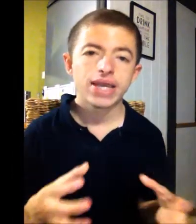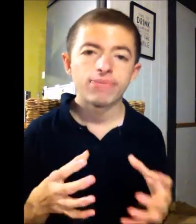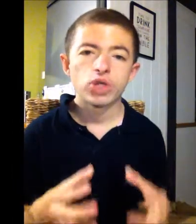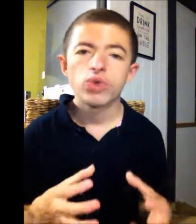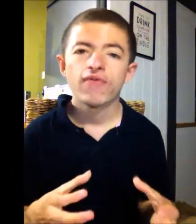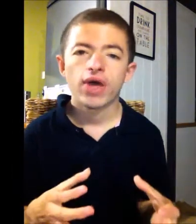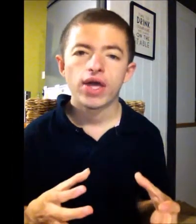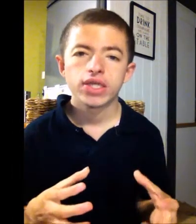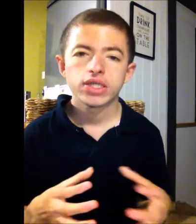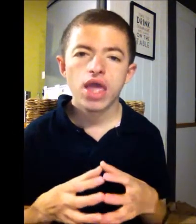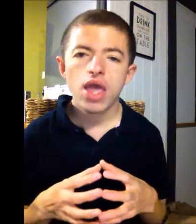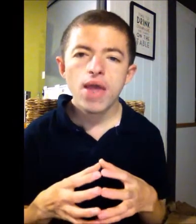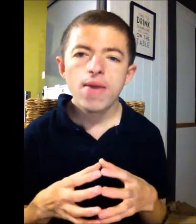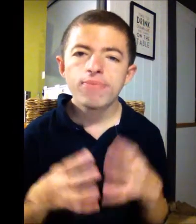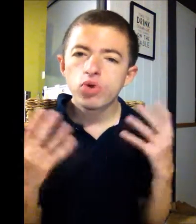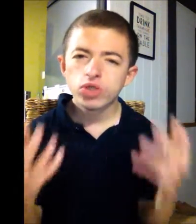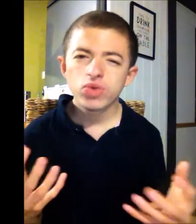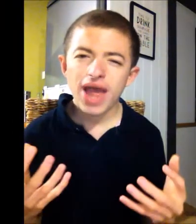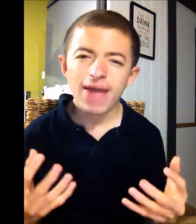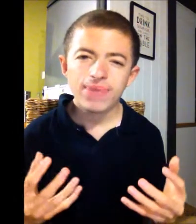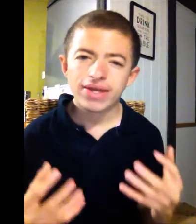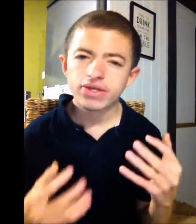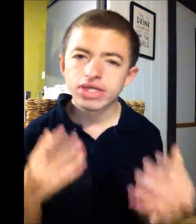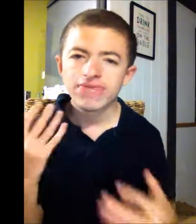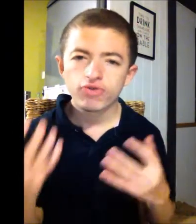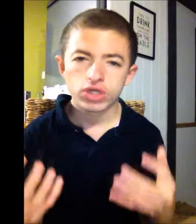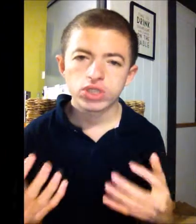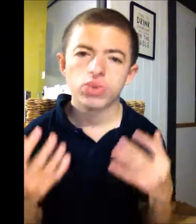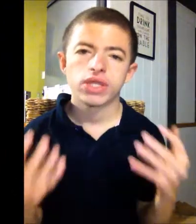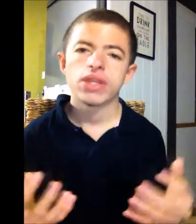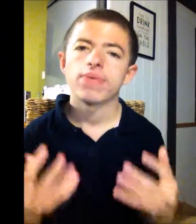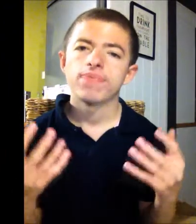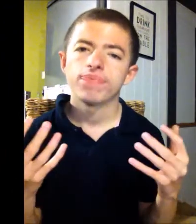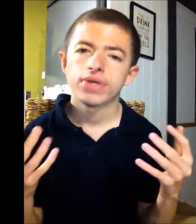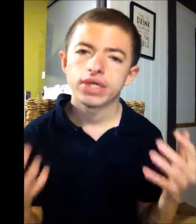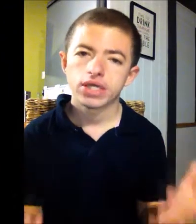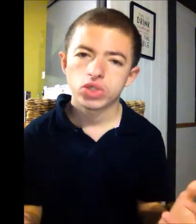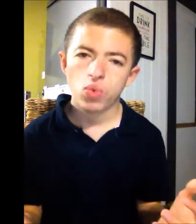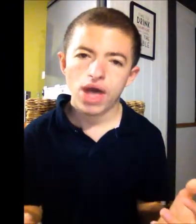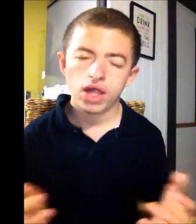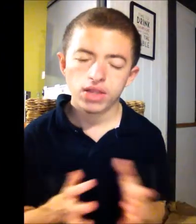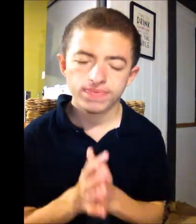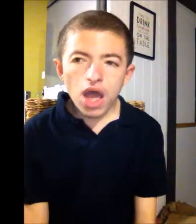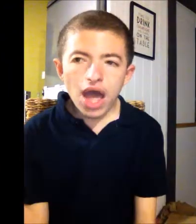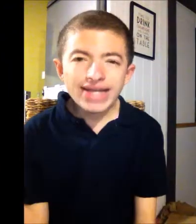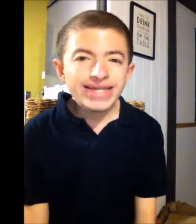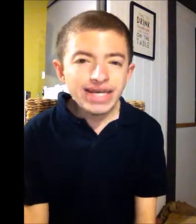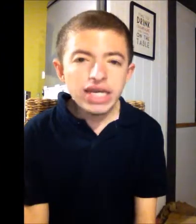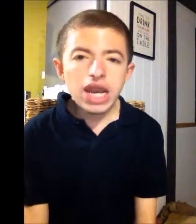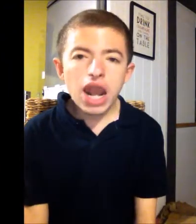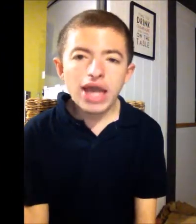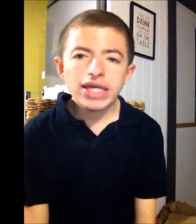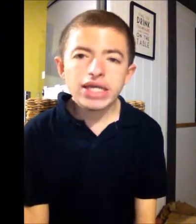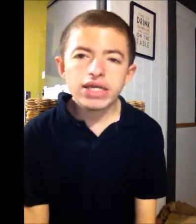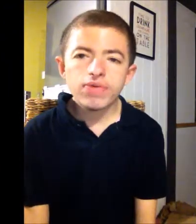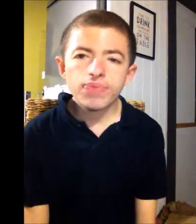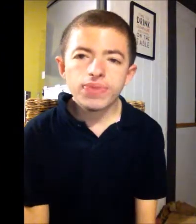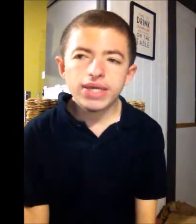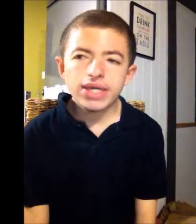same universe. But also have that difference within them as well. I didn't like the